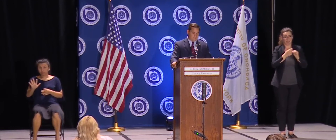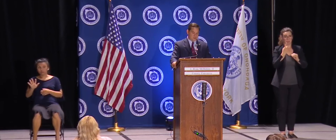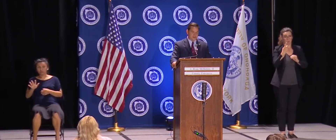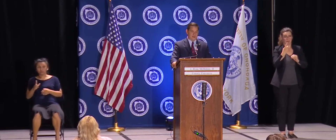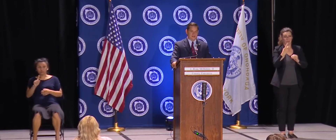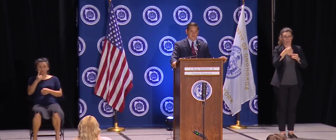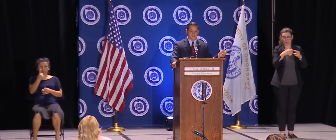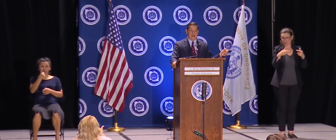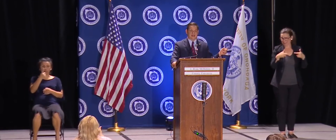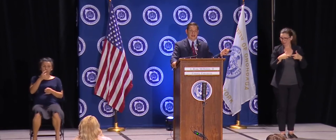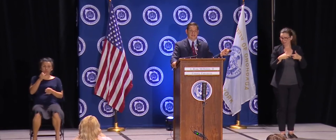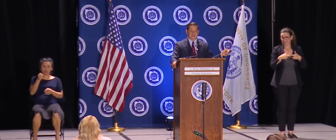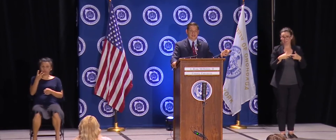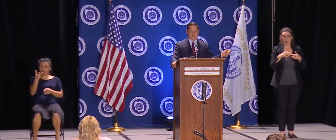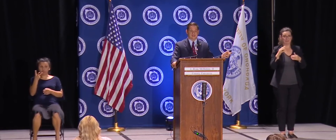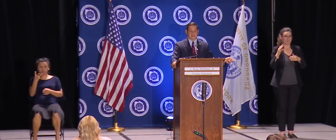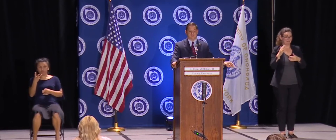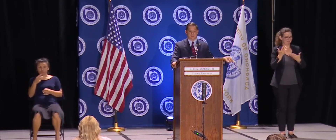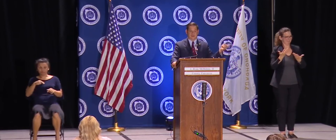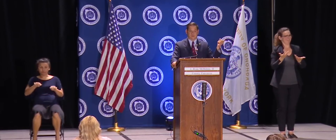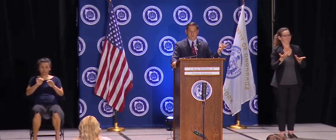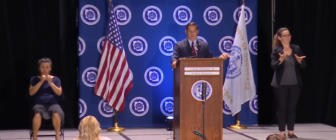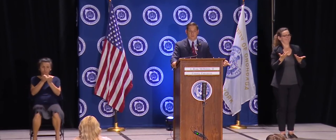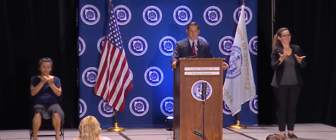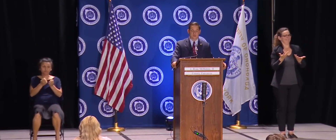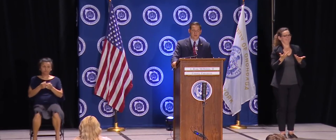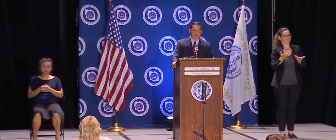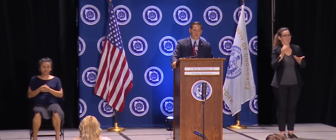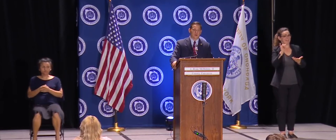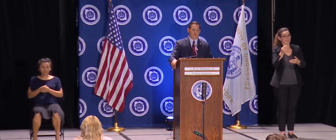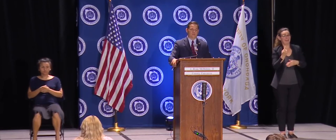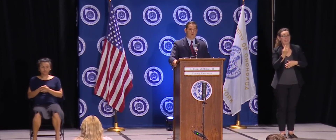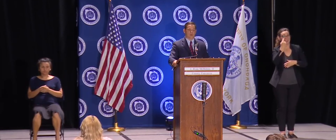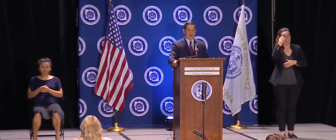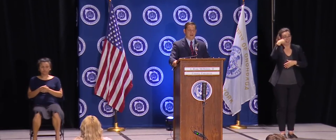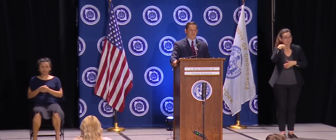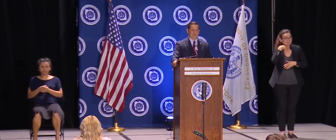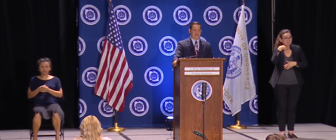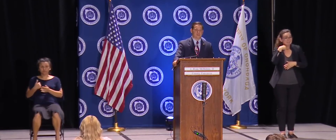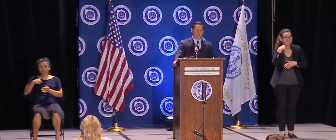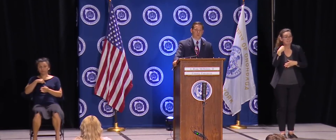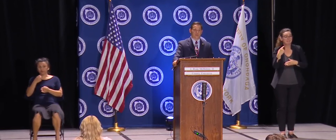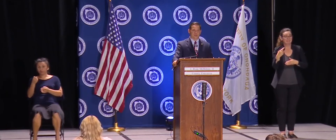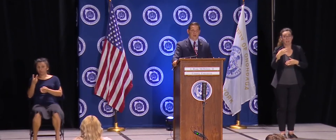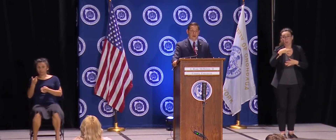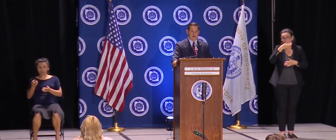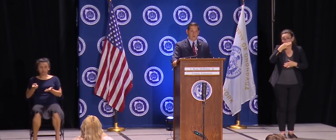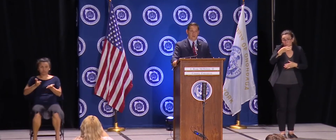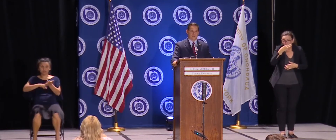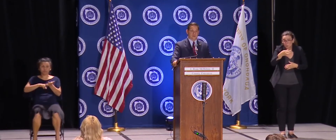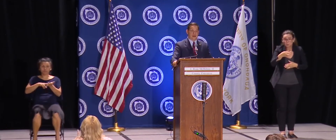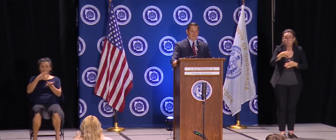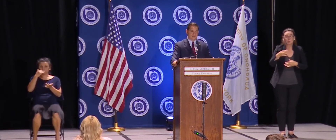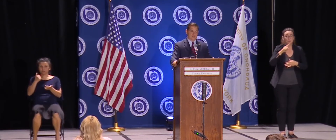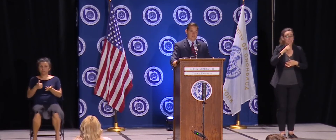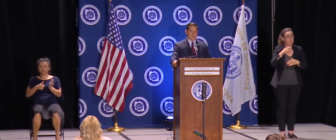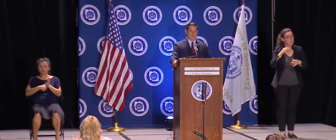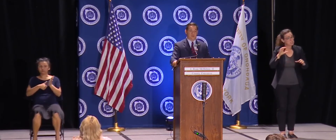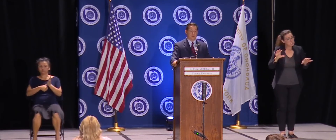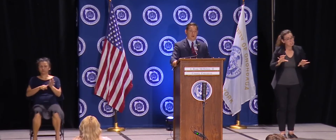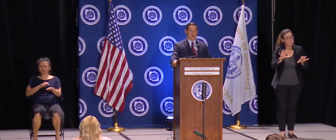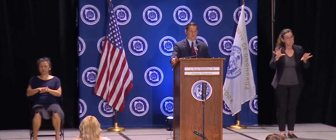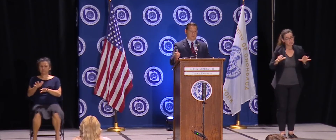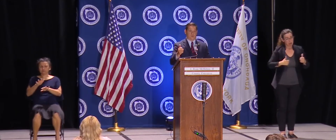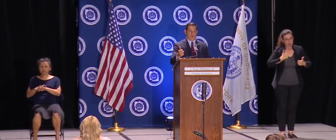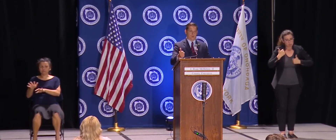and again, that's just diagnostic tests that drive those numbers. When more than half the tests in your region are now saliva tests,